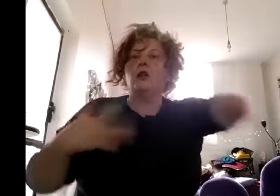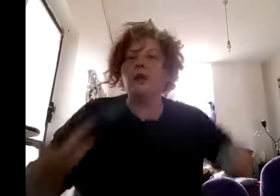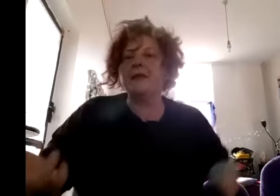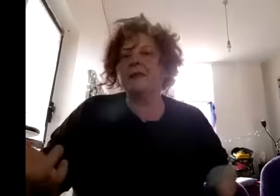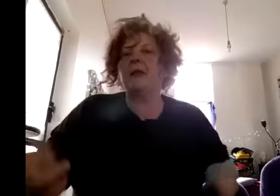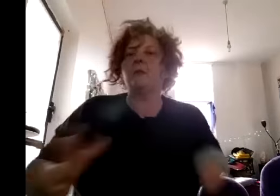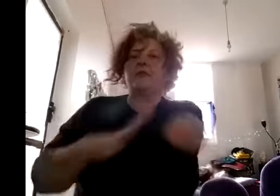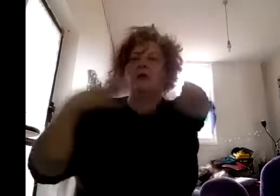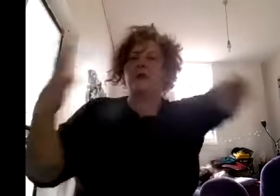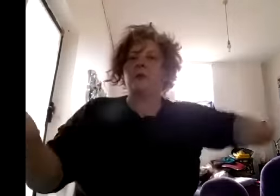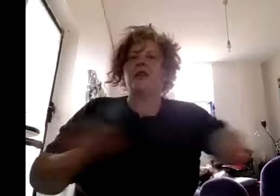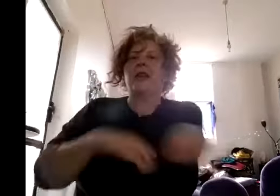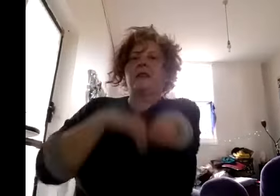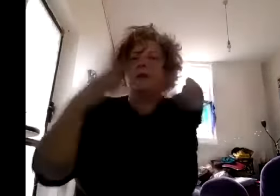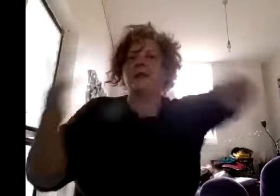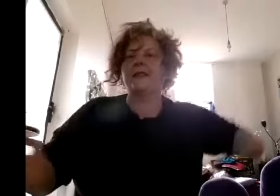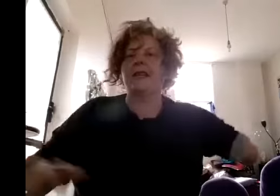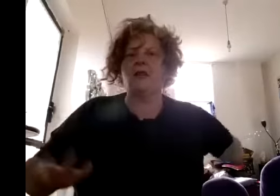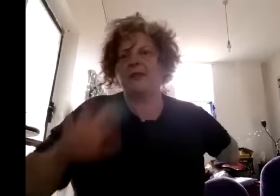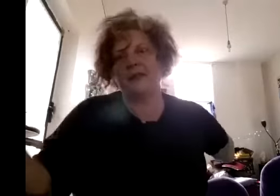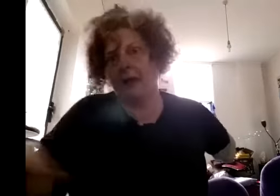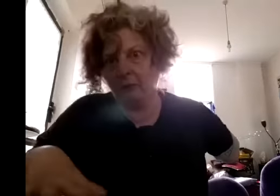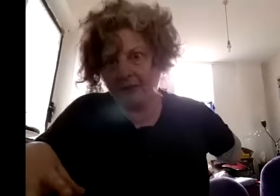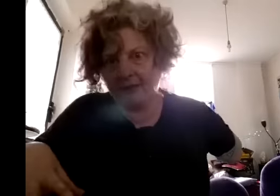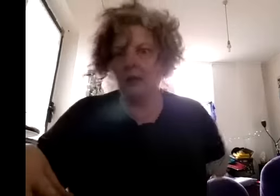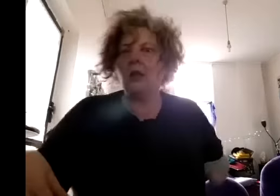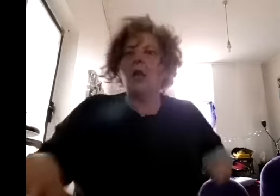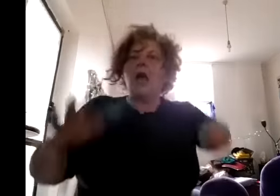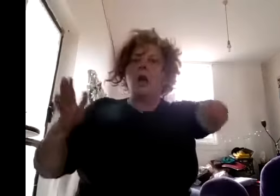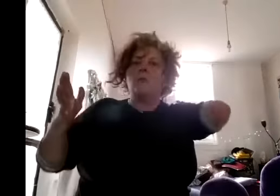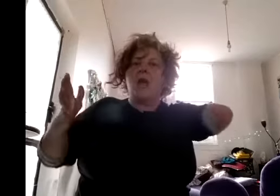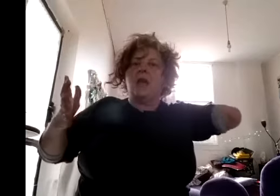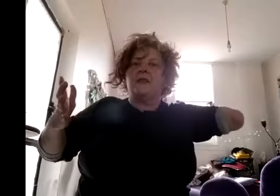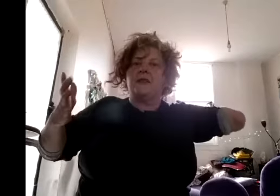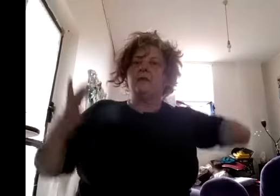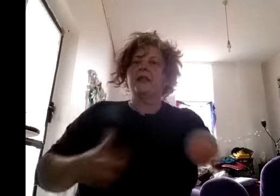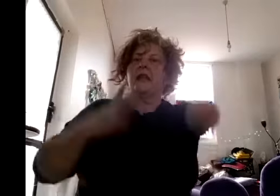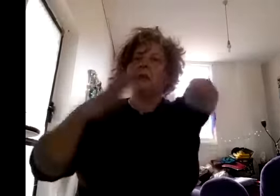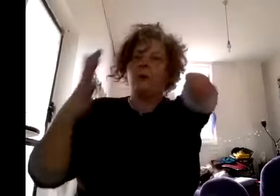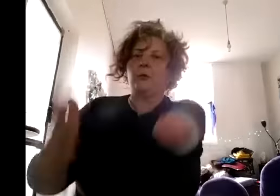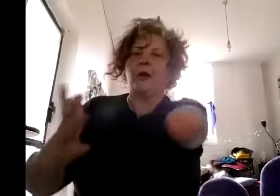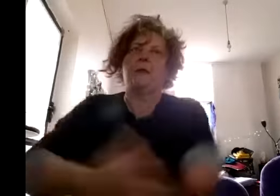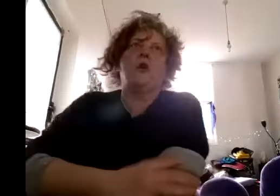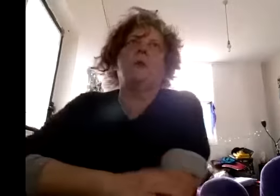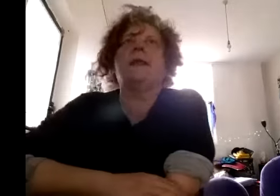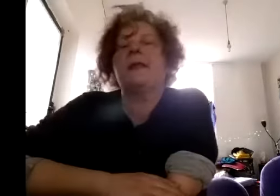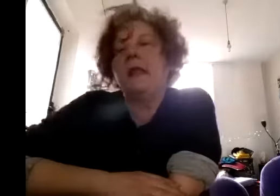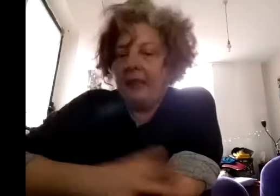learn scripts and learn to project learn to sing I'm still a terrible singer um and every year we would put on a performance now